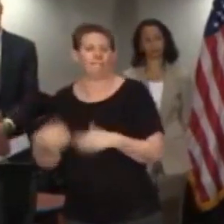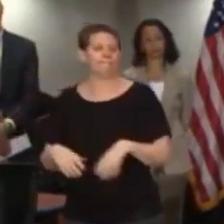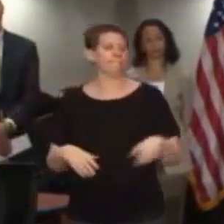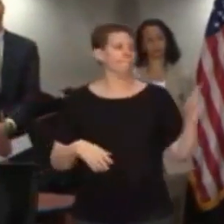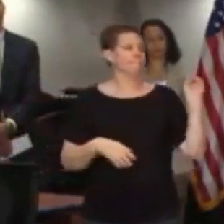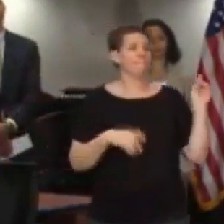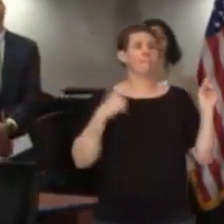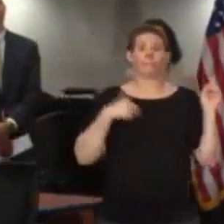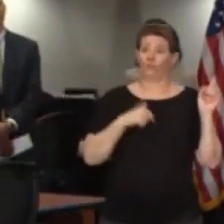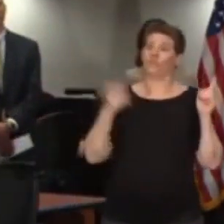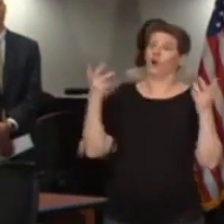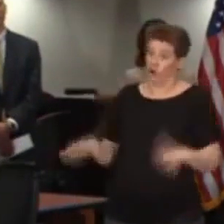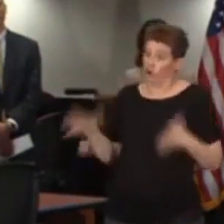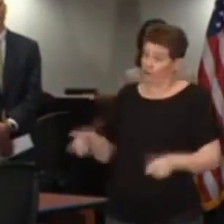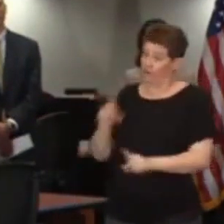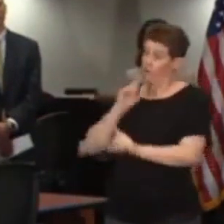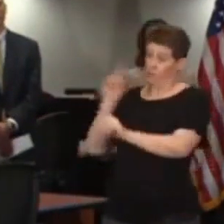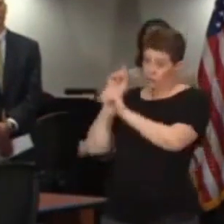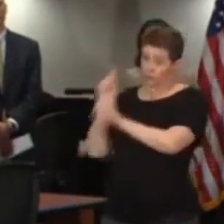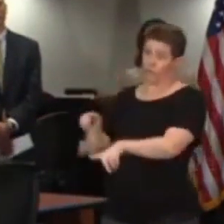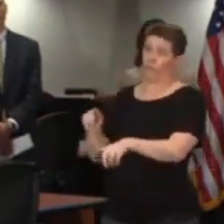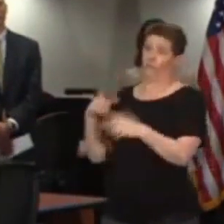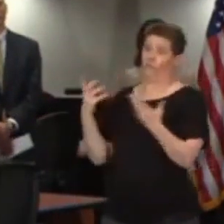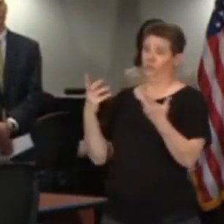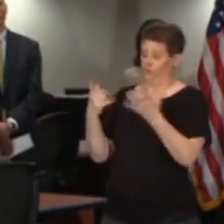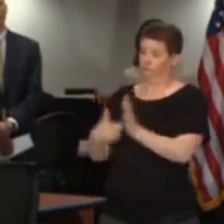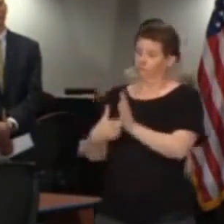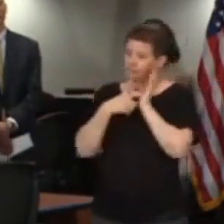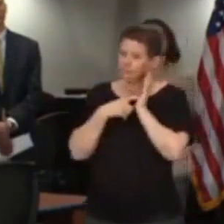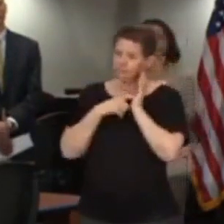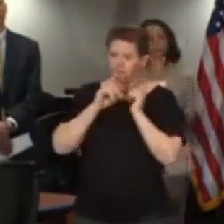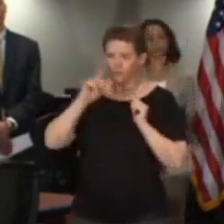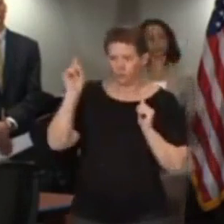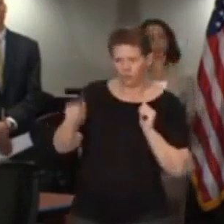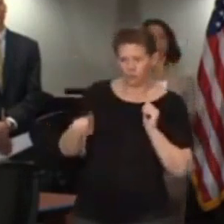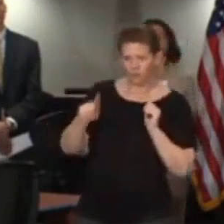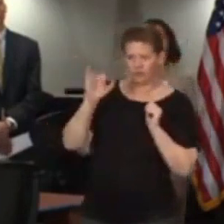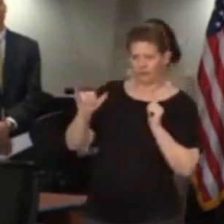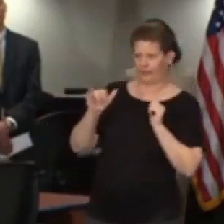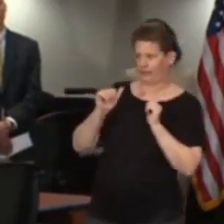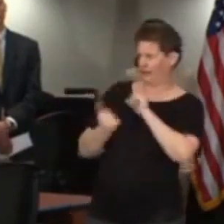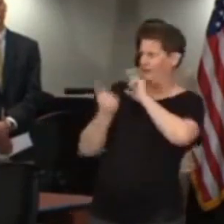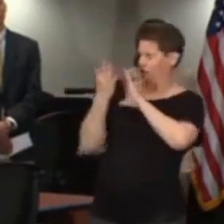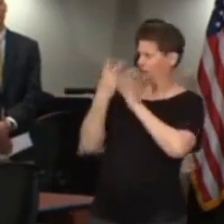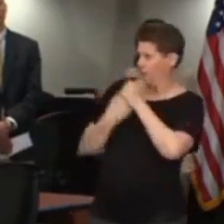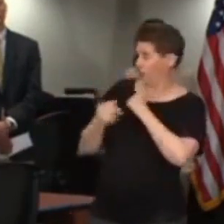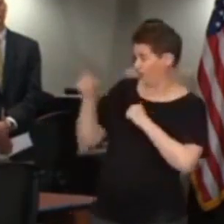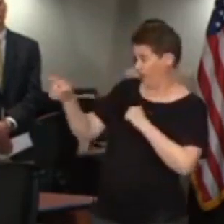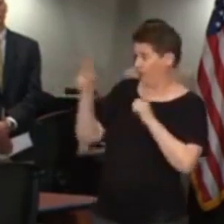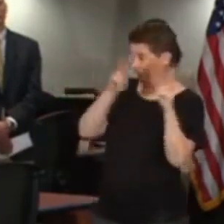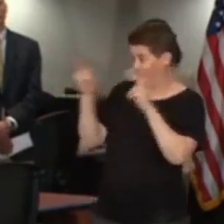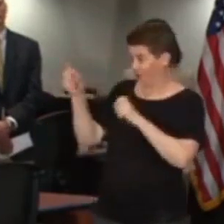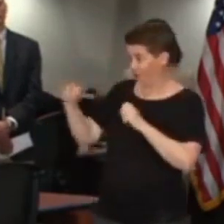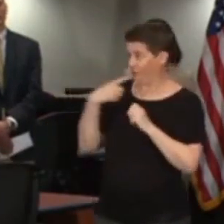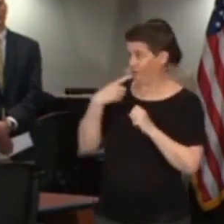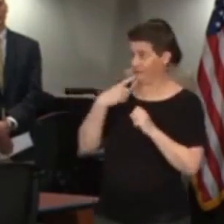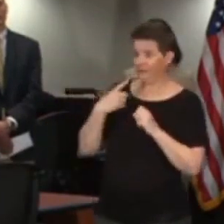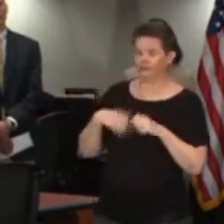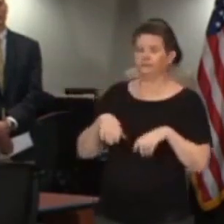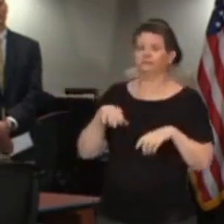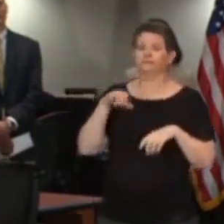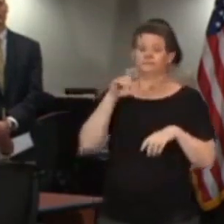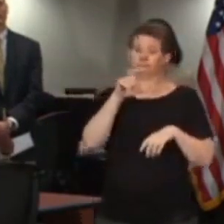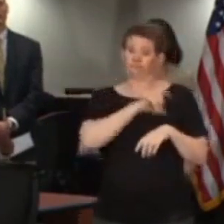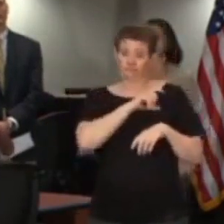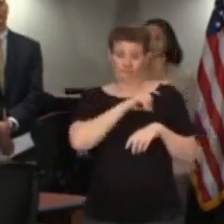We've already issued orders mandatory that address both of the things you just mentioned. The law